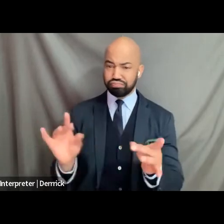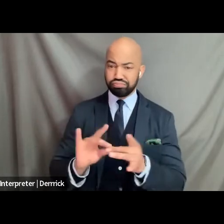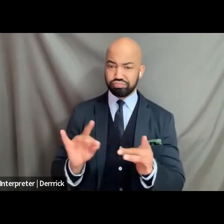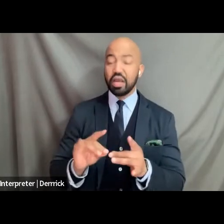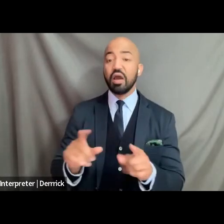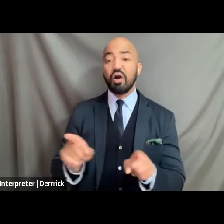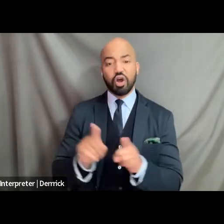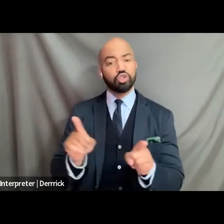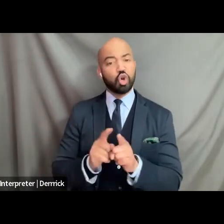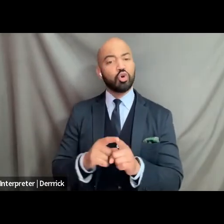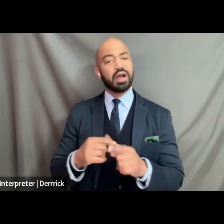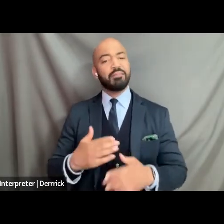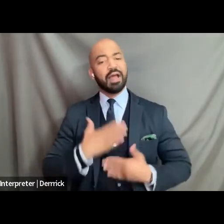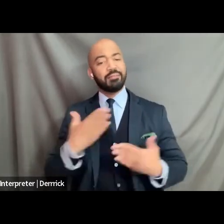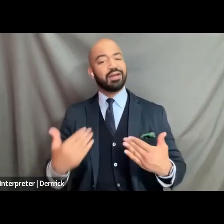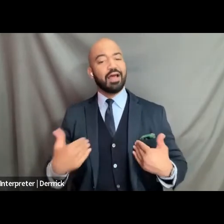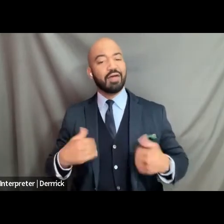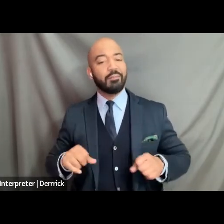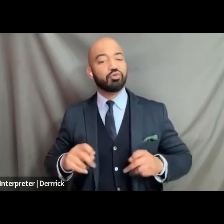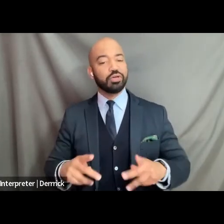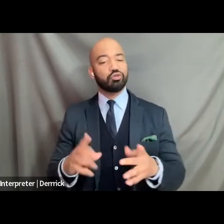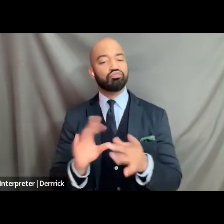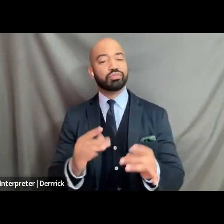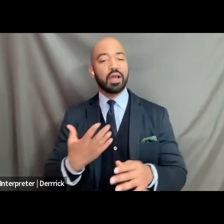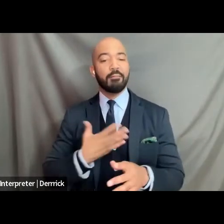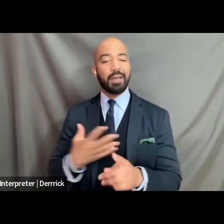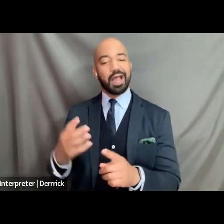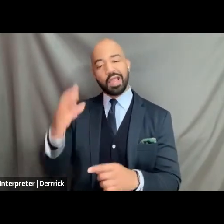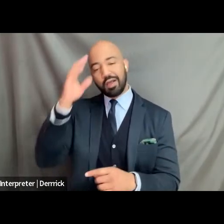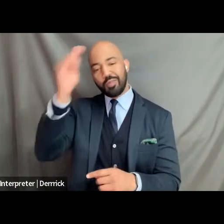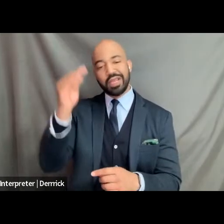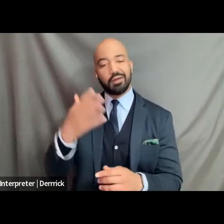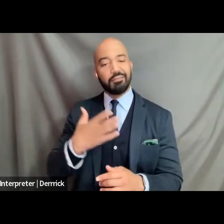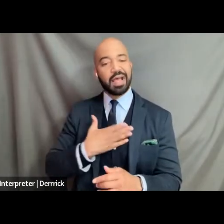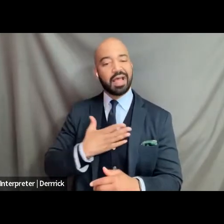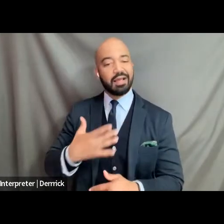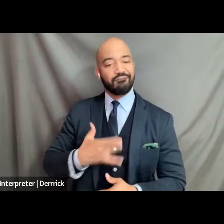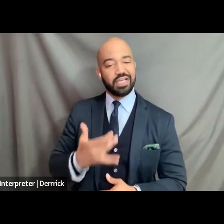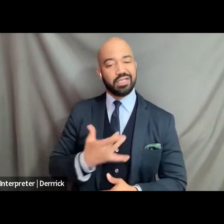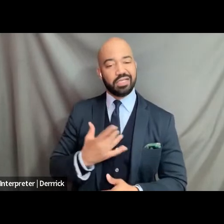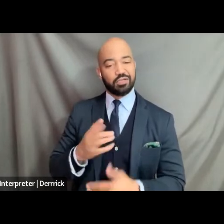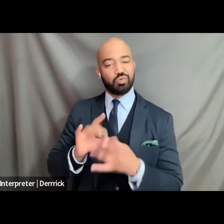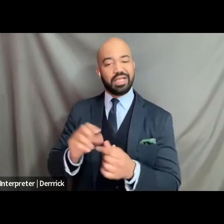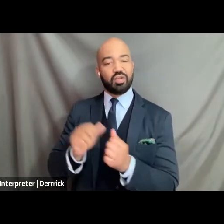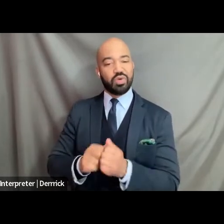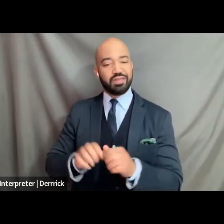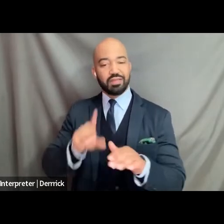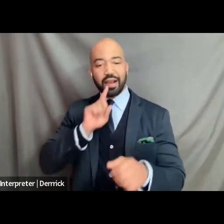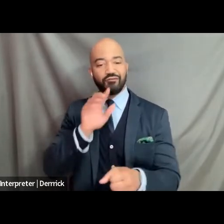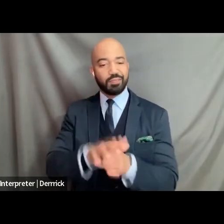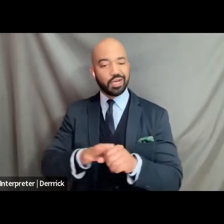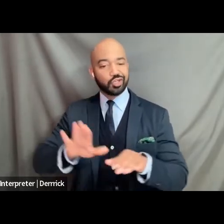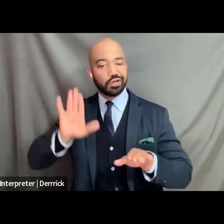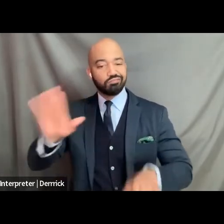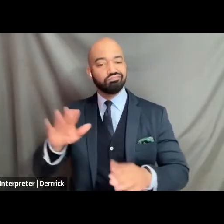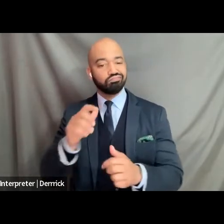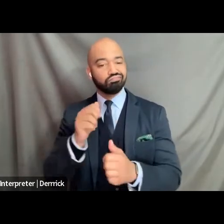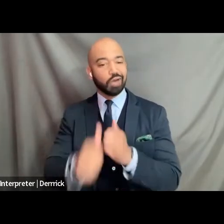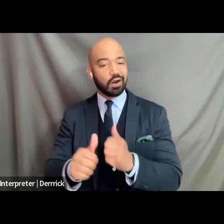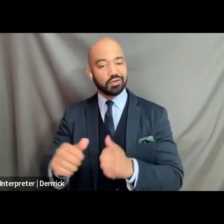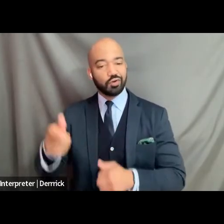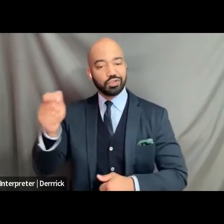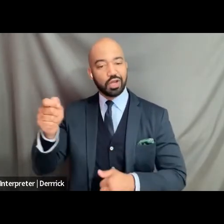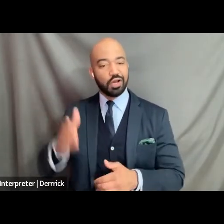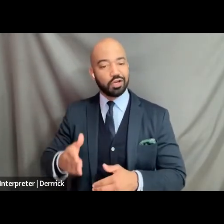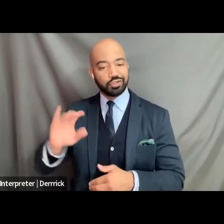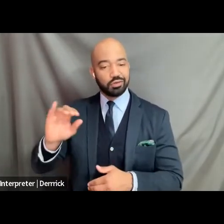and um i i i hope that us as a community we can just take this and go forward with it and in future